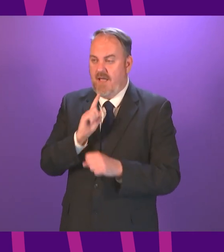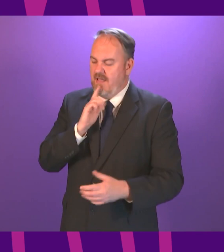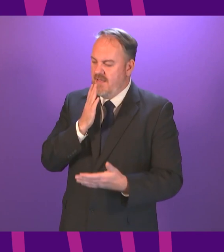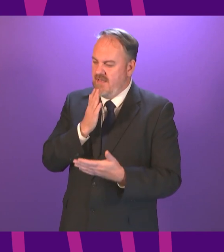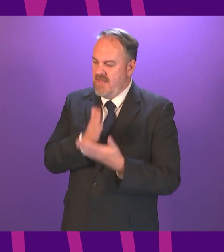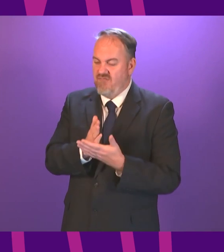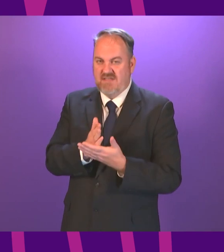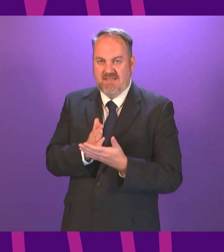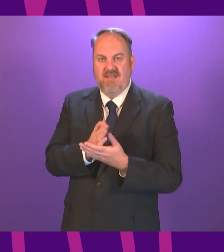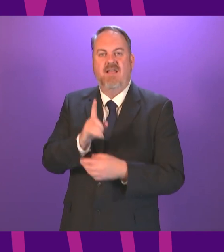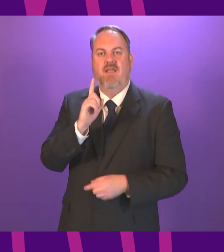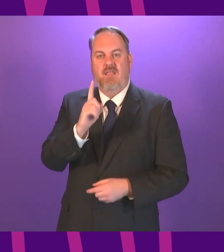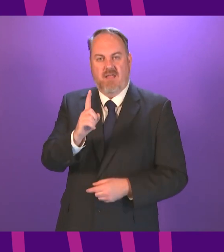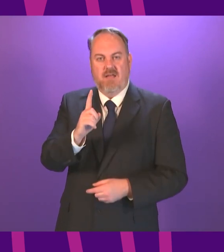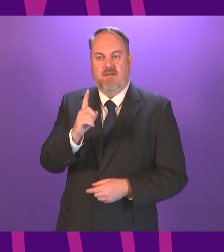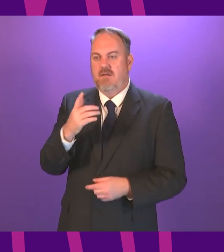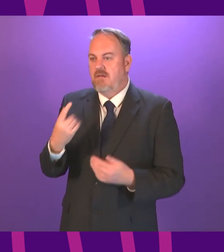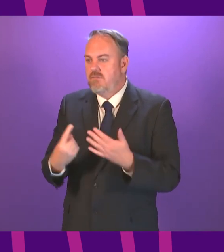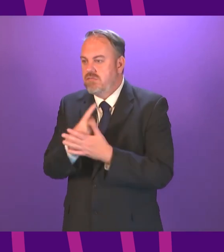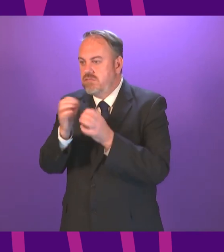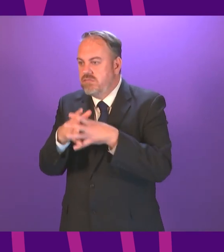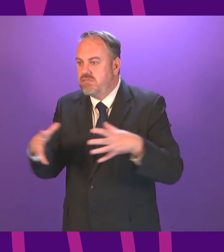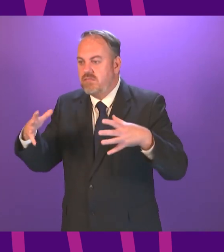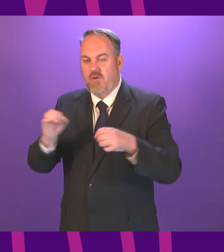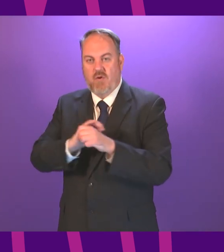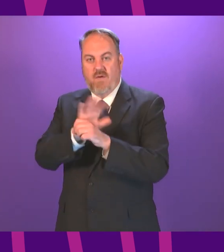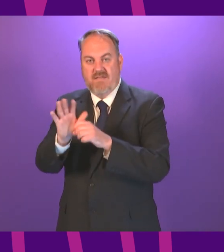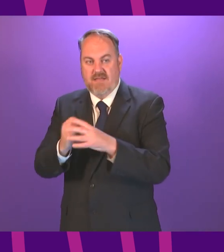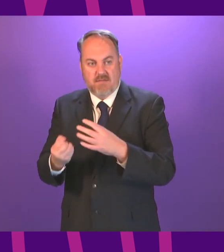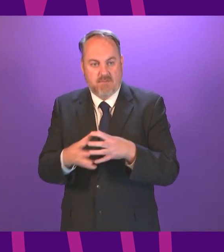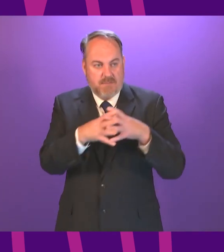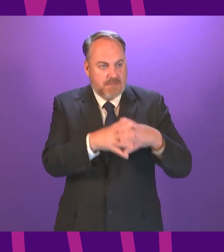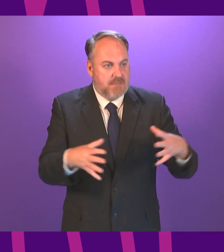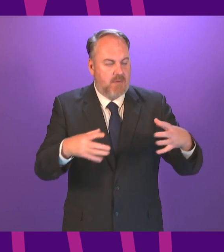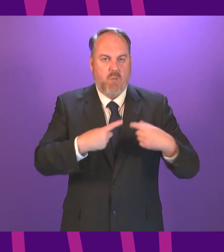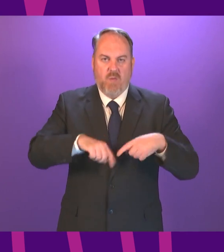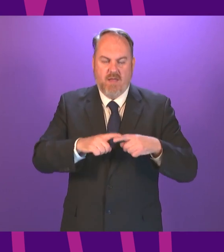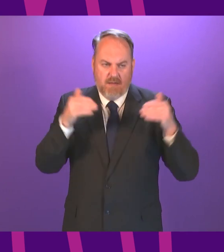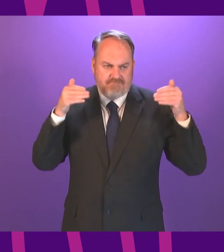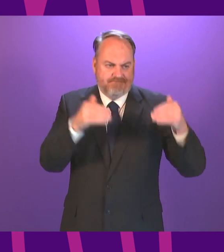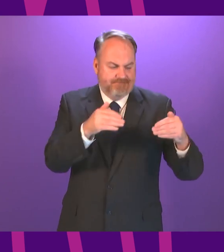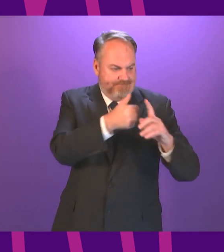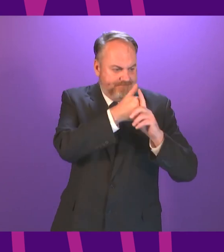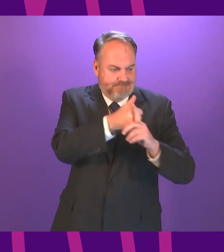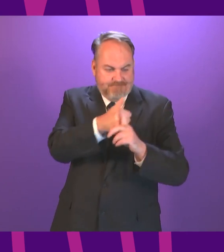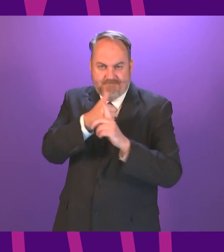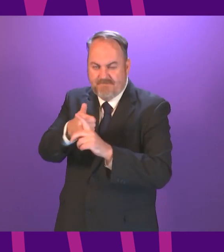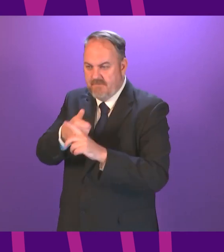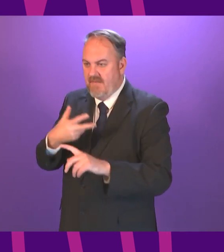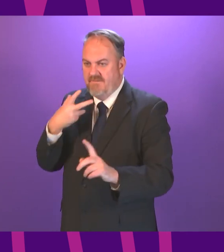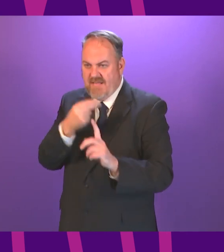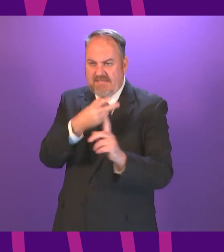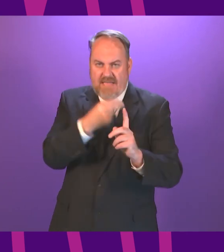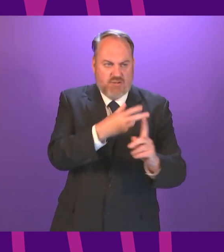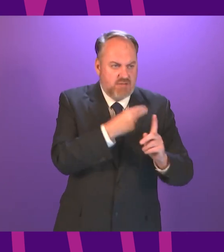guarantee that where there are those clusters on the south side of Glasgow in particular they are getting our urgent and immediate focus so vaccination